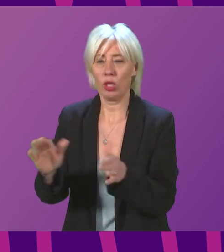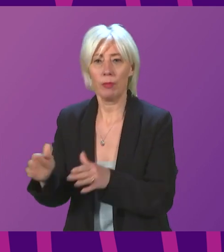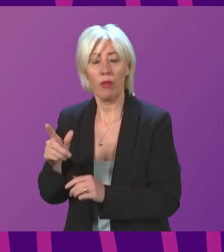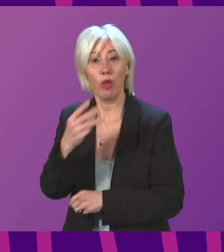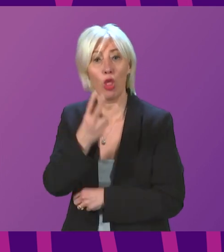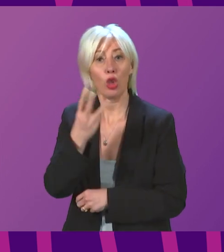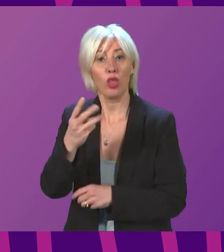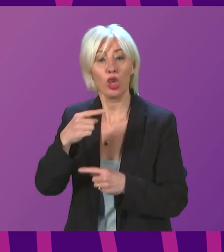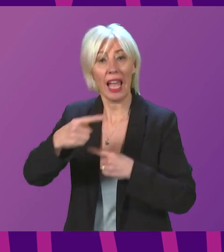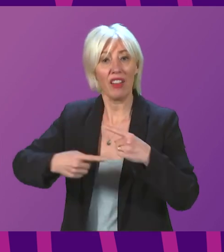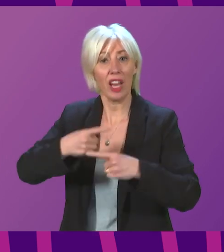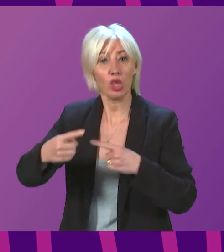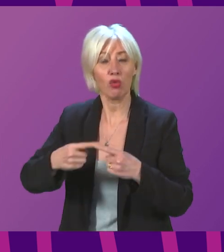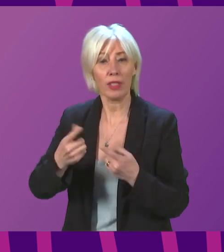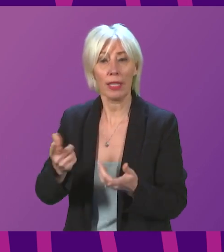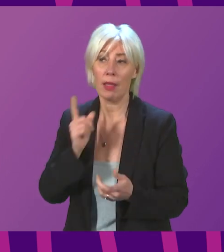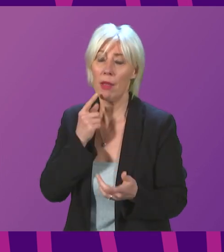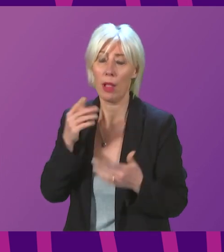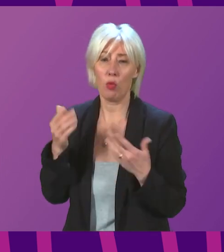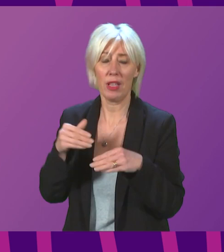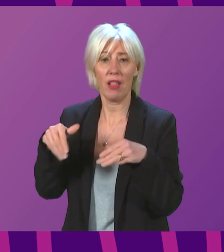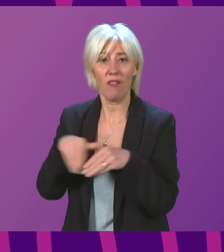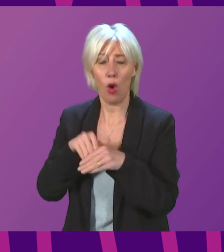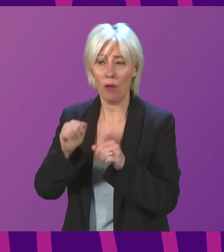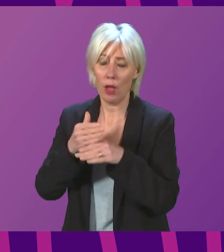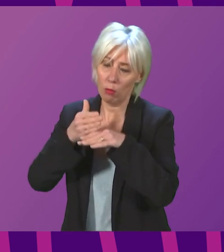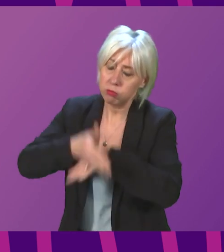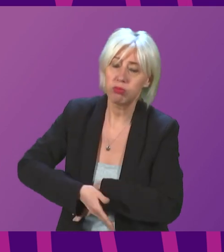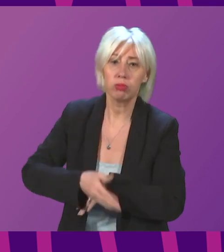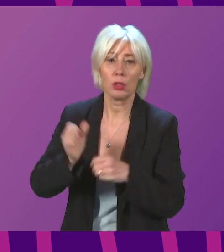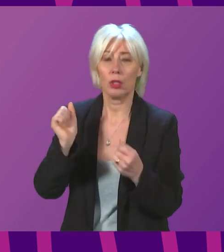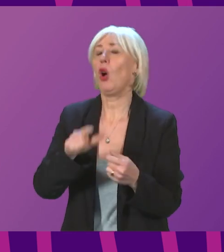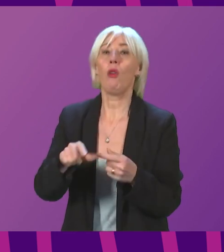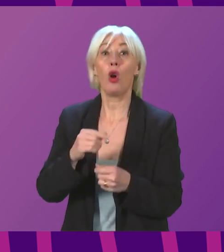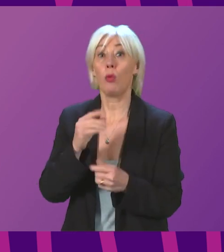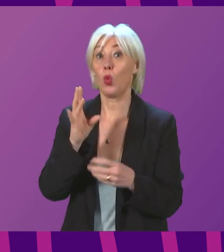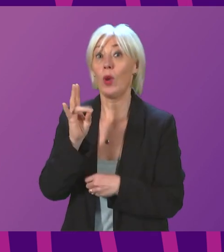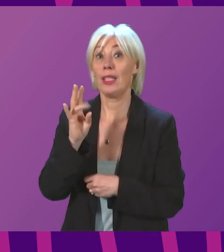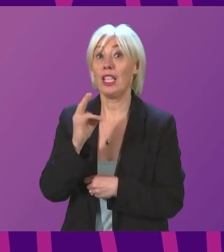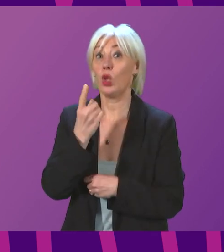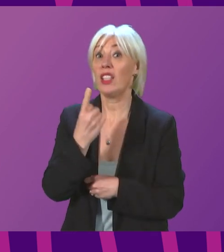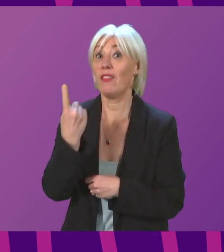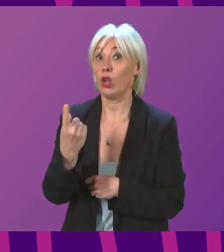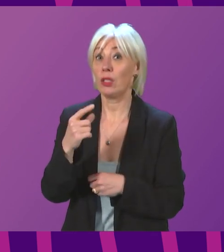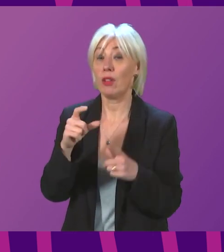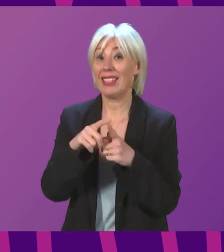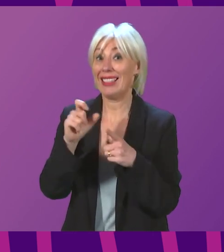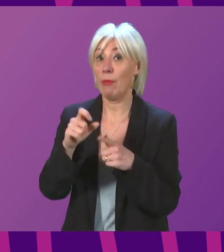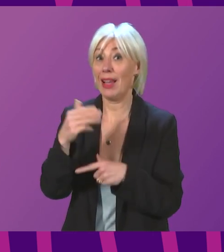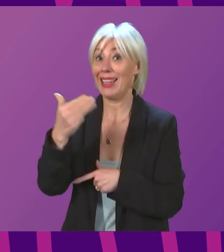tribute to all those involved in the huge emergency service response on Wednesday, December 21st, 1988?